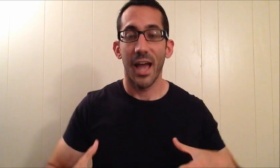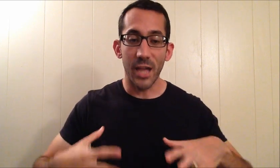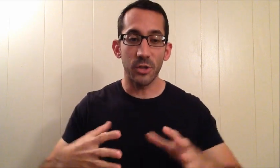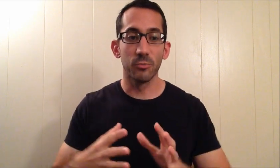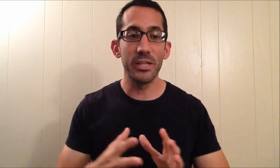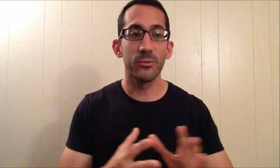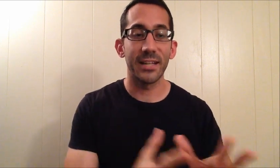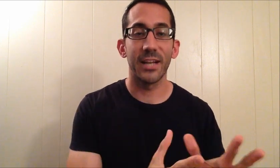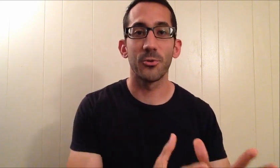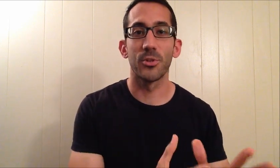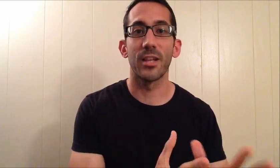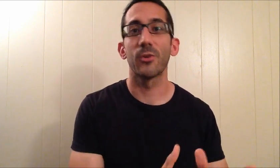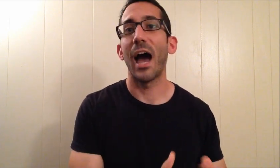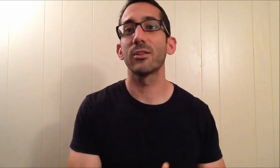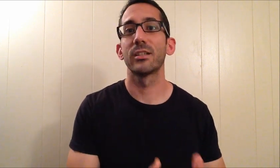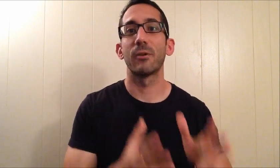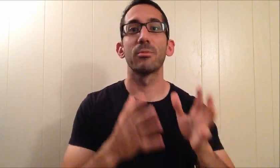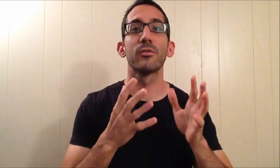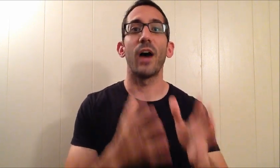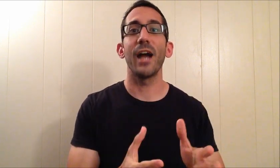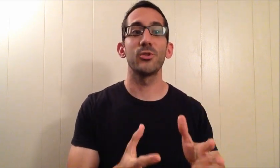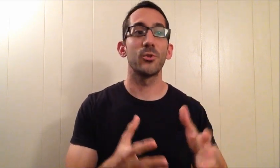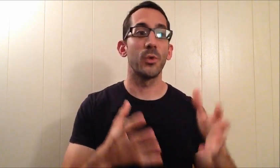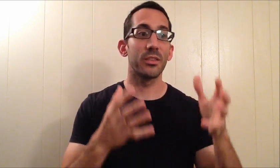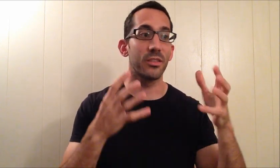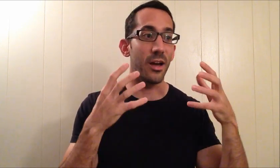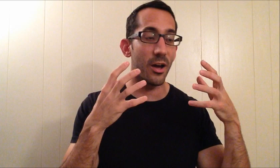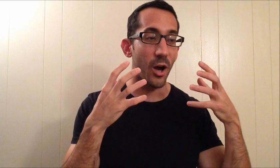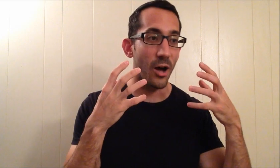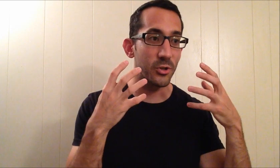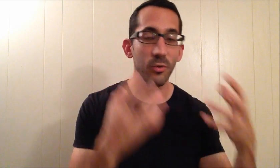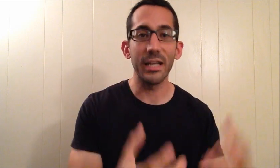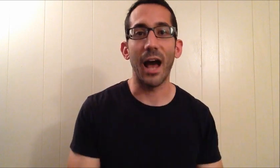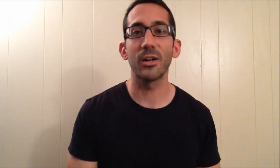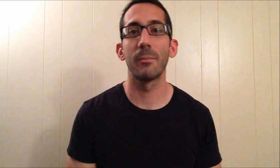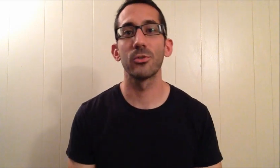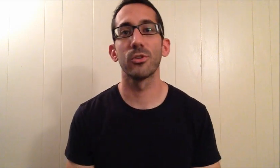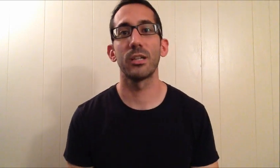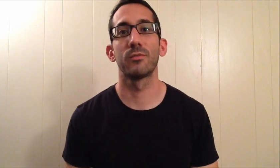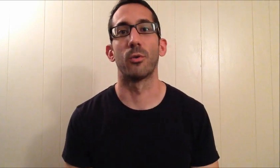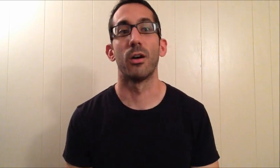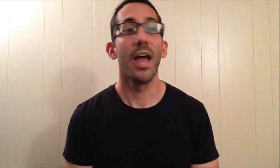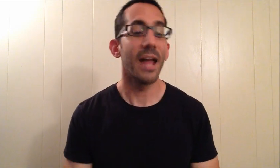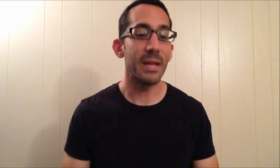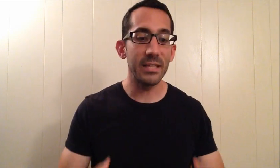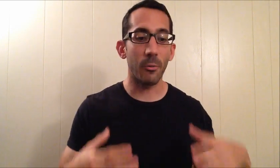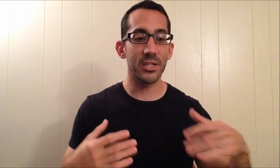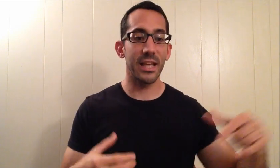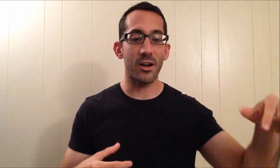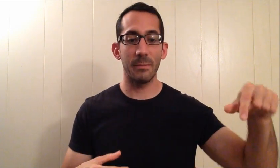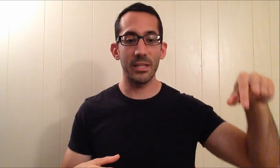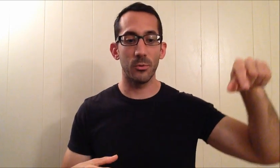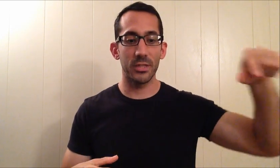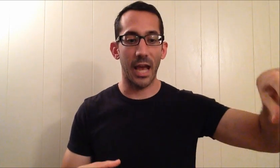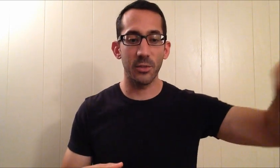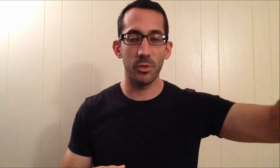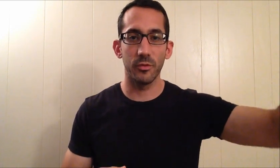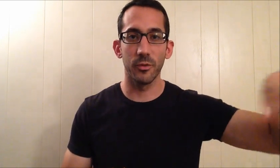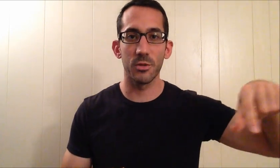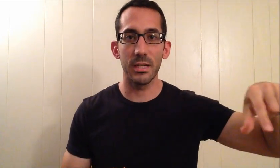and you can redirect that towards another outlet that will provide you with a great outcome that you're looking for. And maybe that wasn't the outcome that you intended when you first